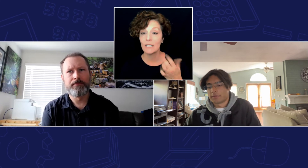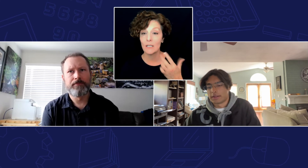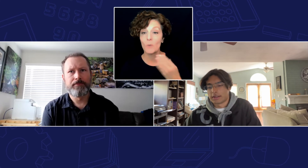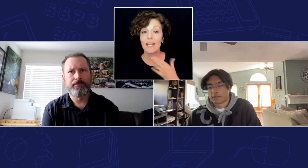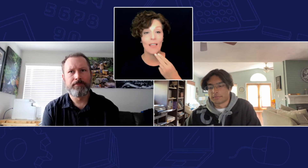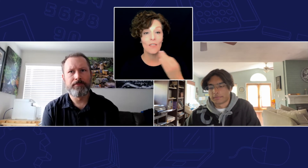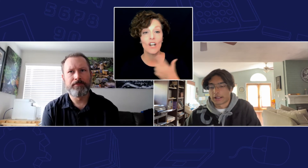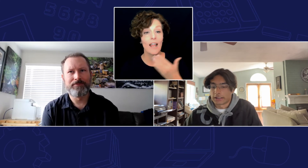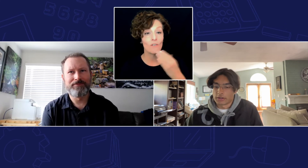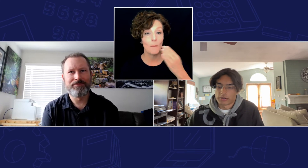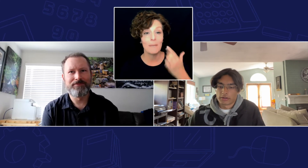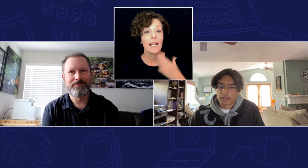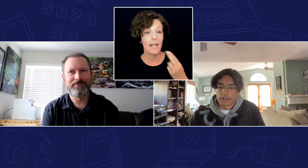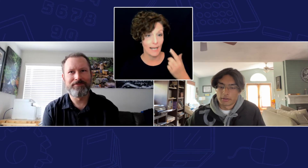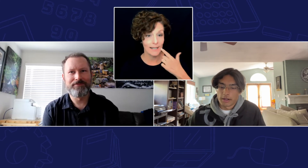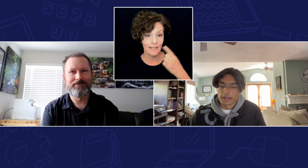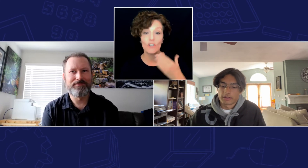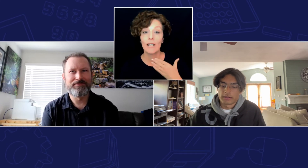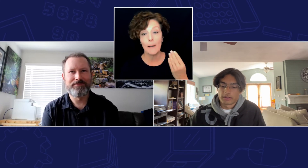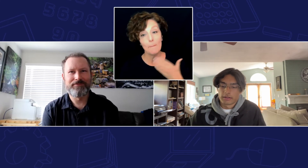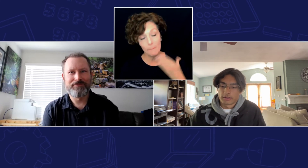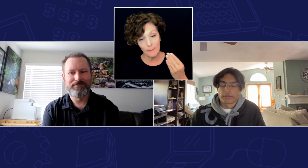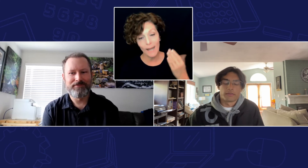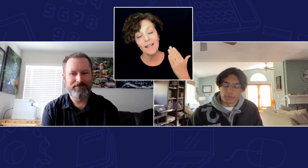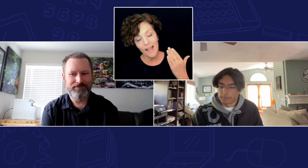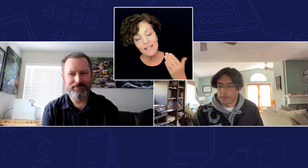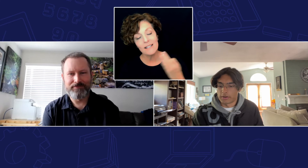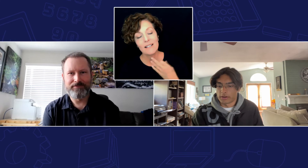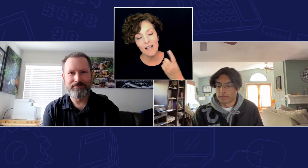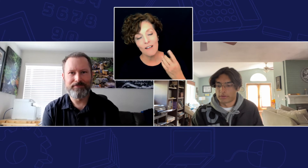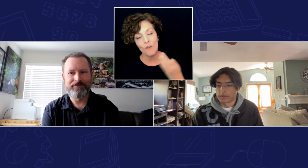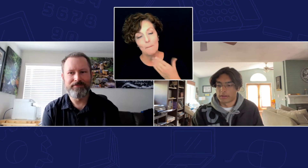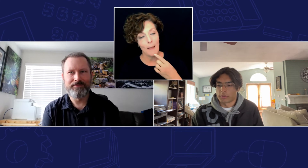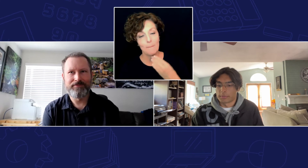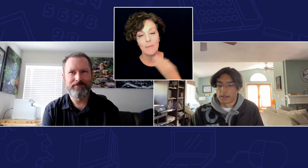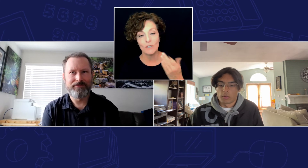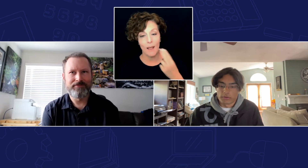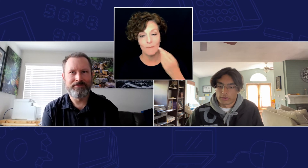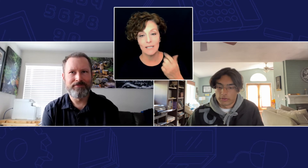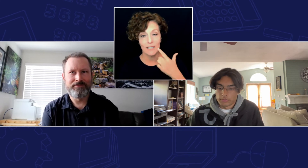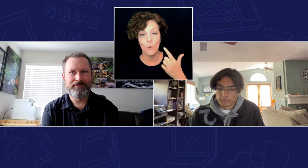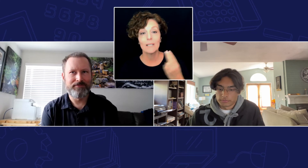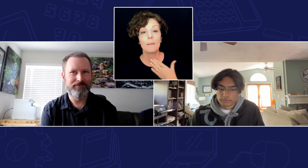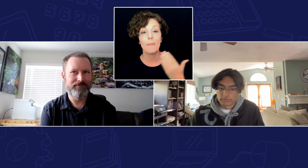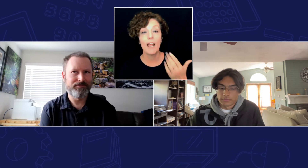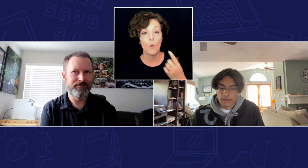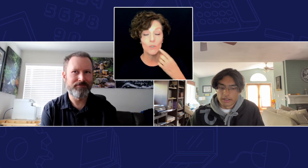be like a leader and in mine aside from my parents obviously it was my older sister and